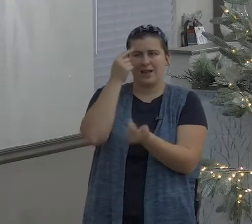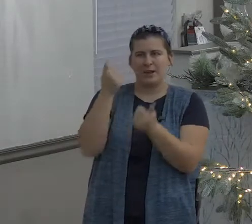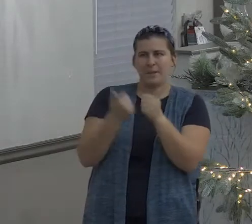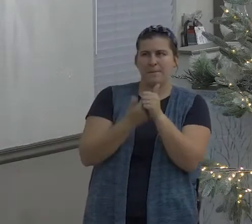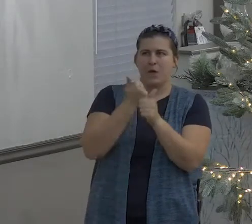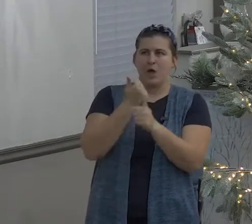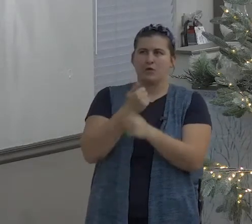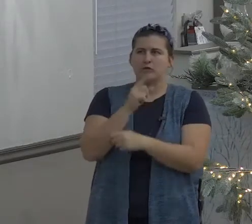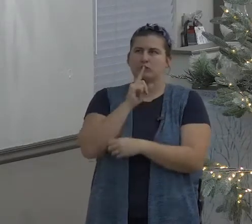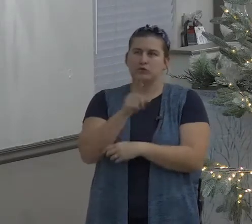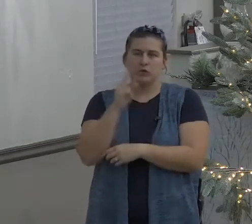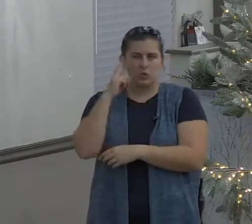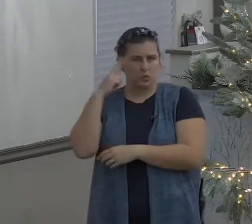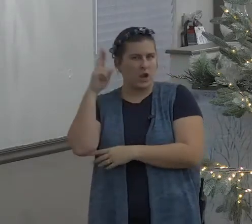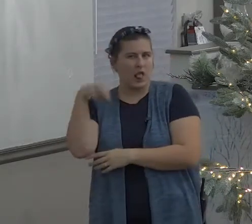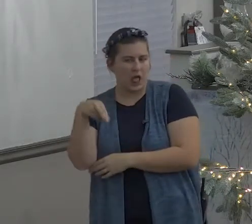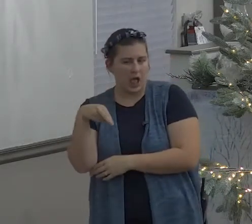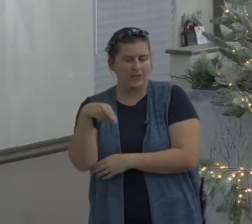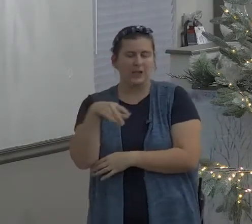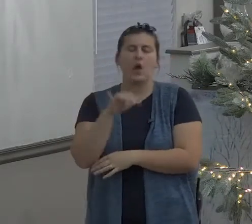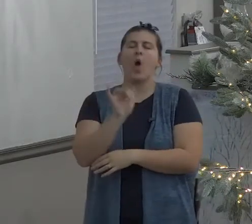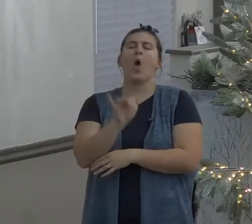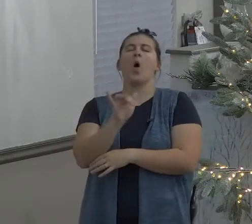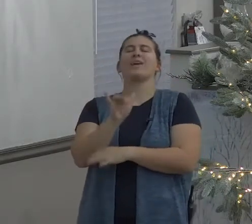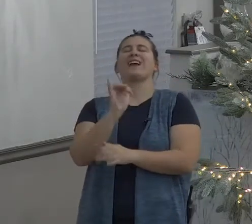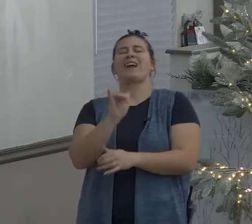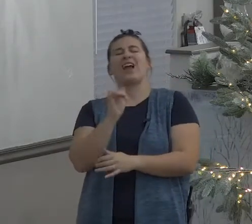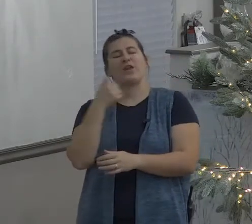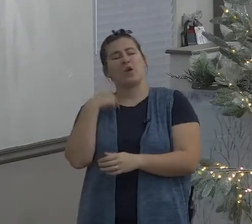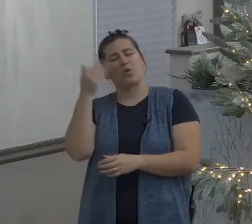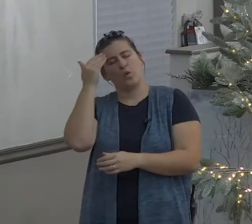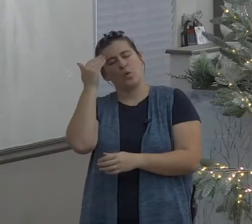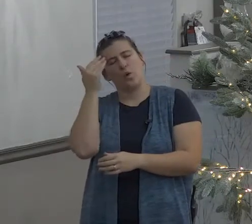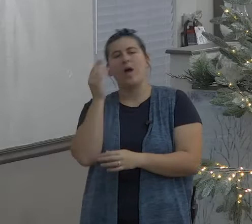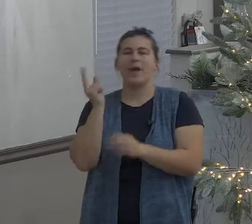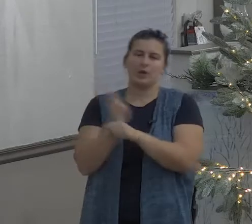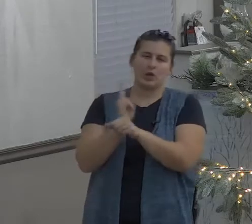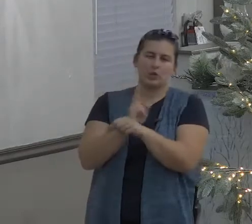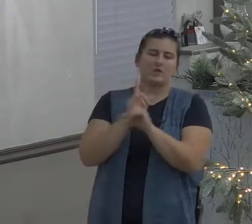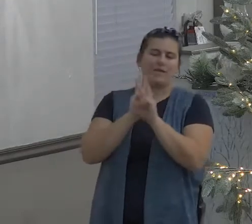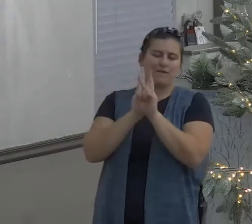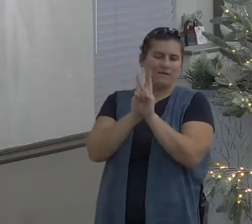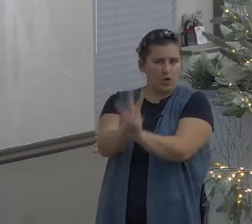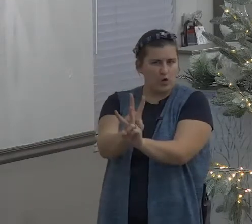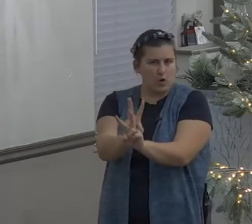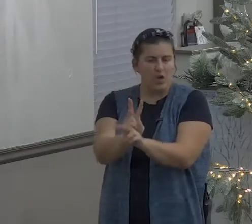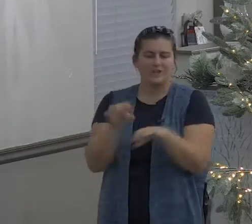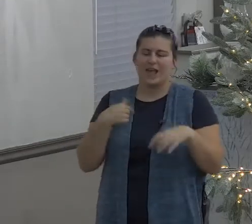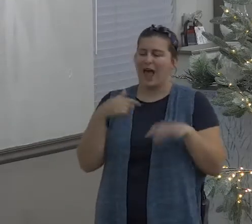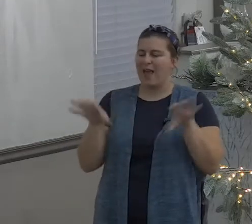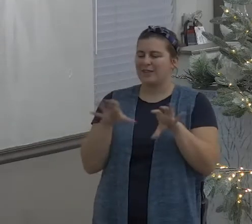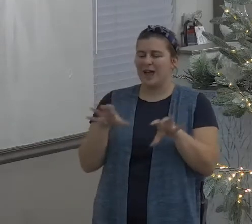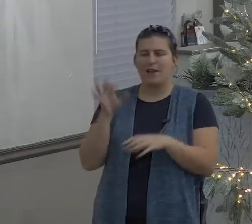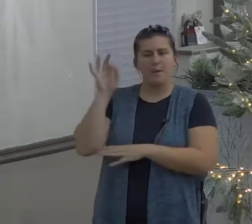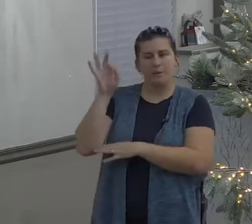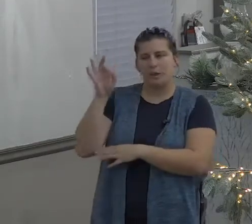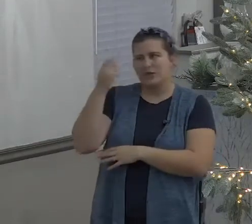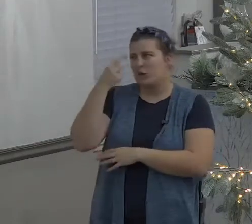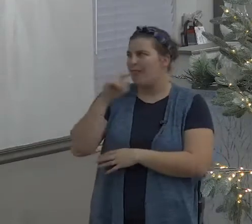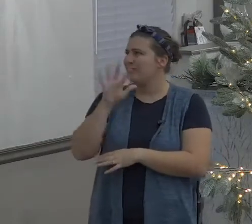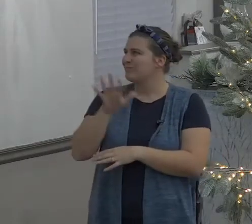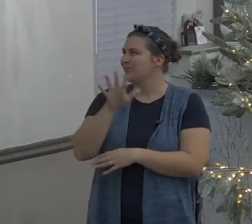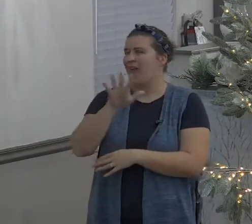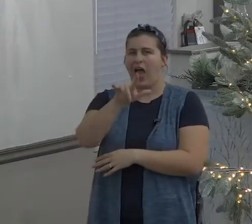have your favorite favorite favorite verse but I think of all the verses probably the most well